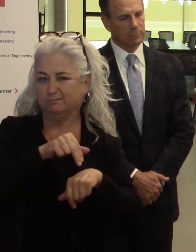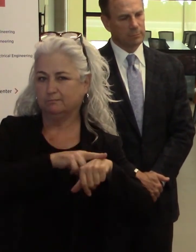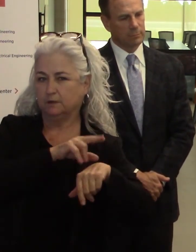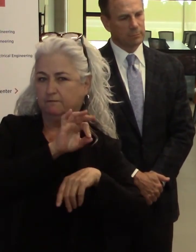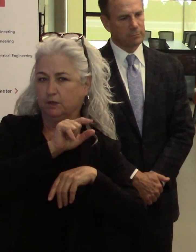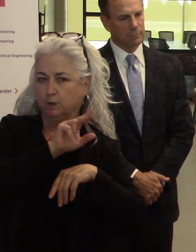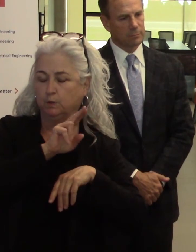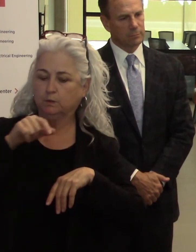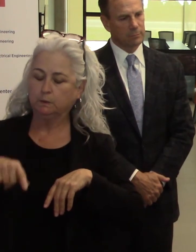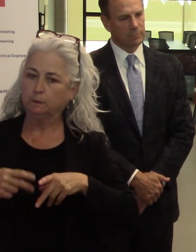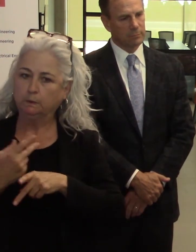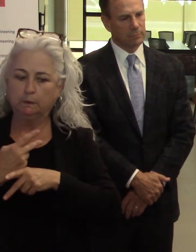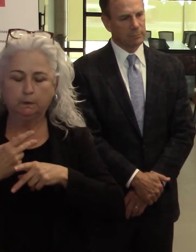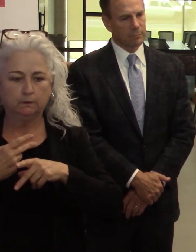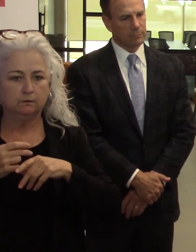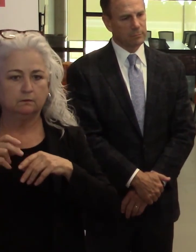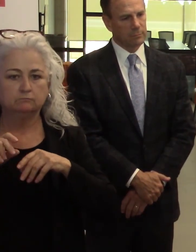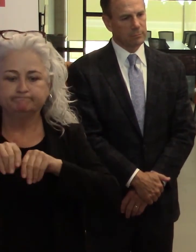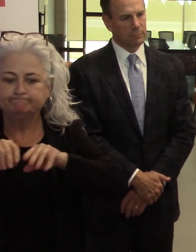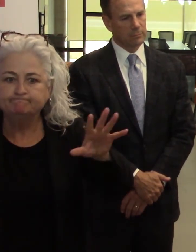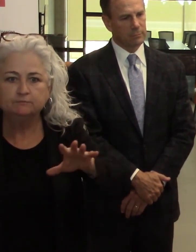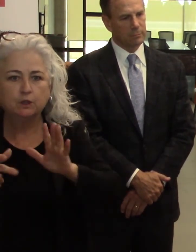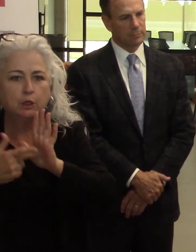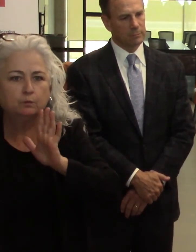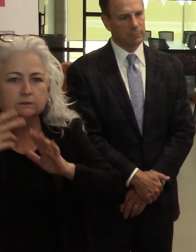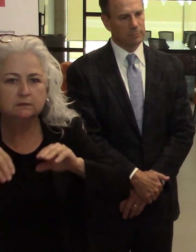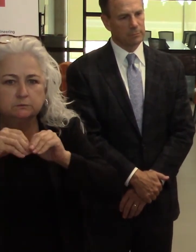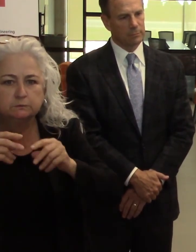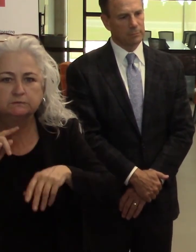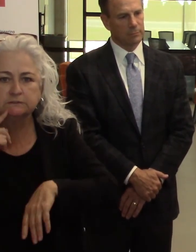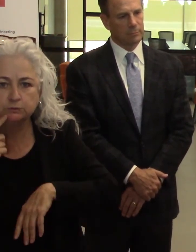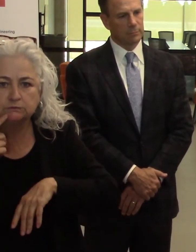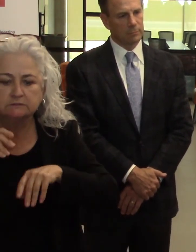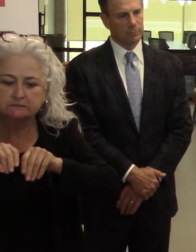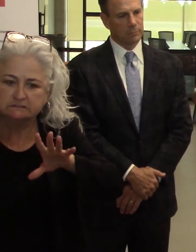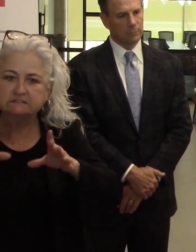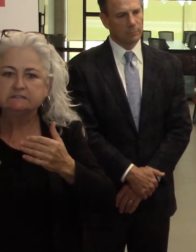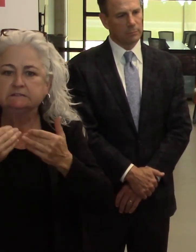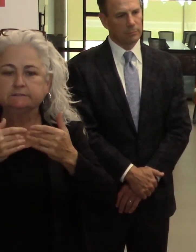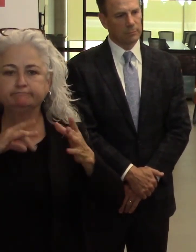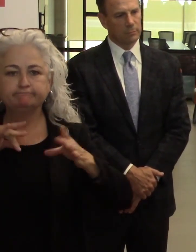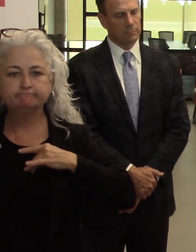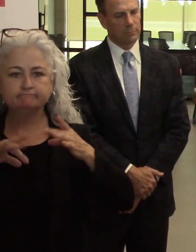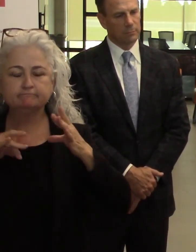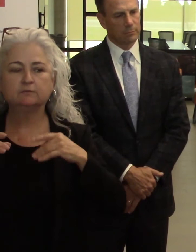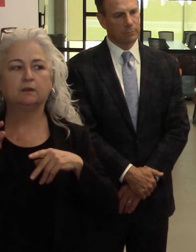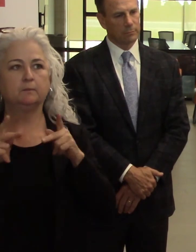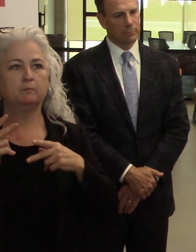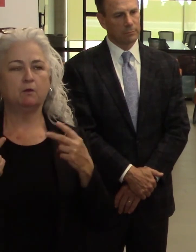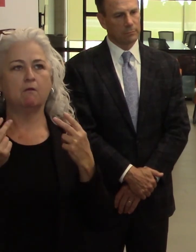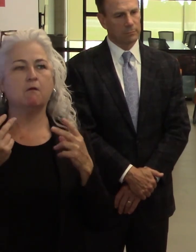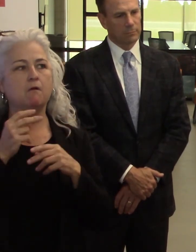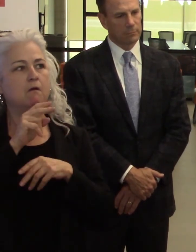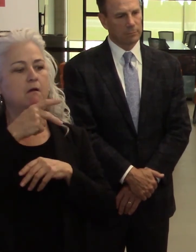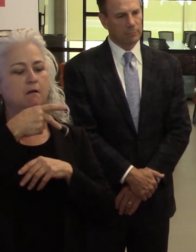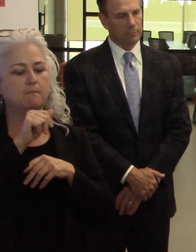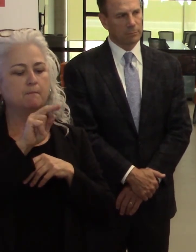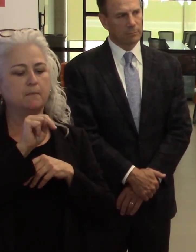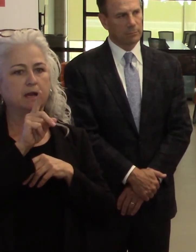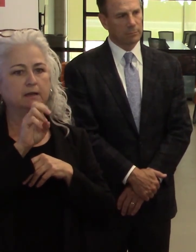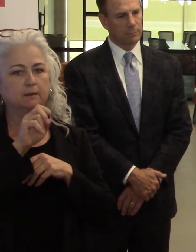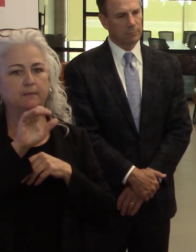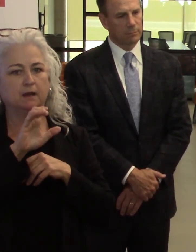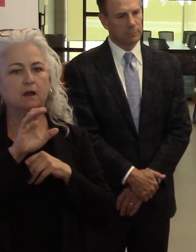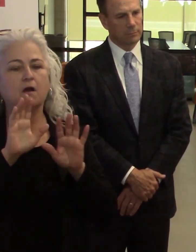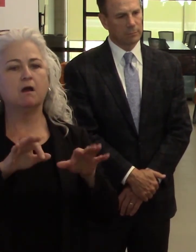there's a flu pandemic, you're all going to look at me and go, okay, no problem. But because this virus is new, we're still